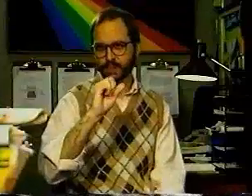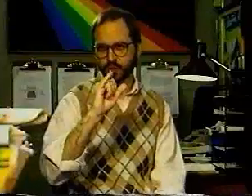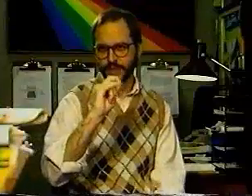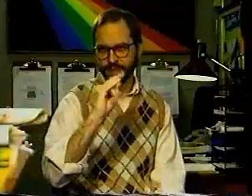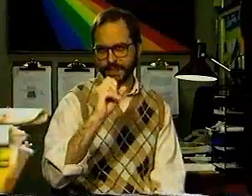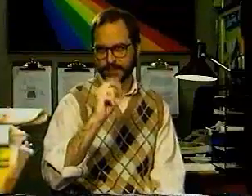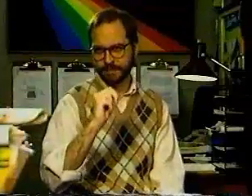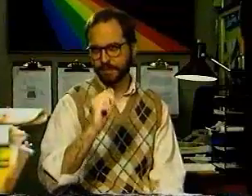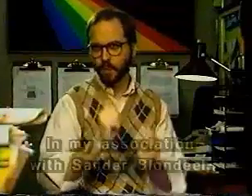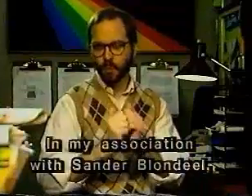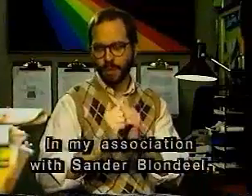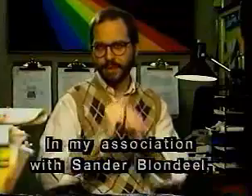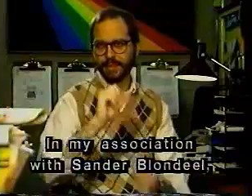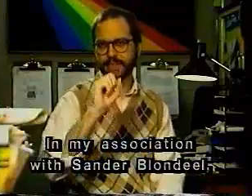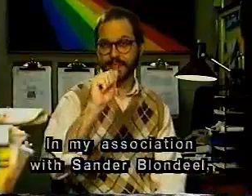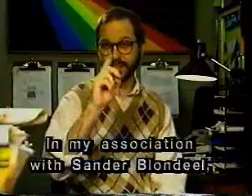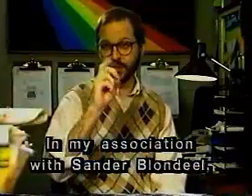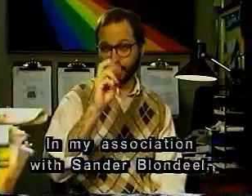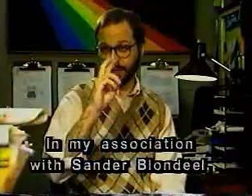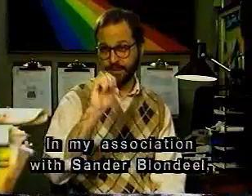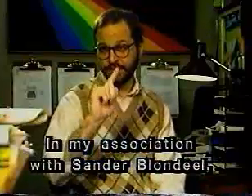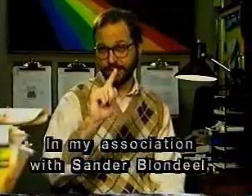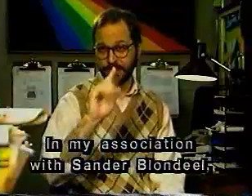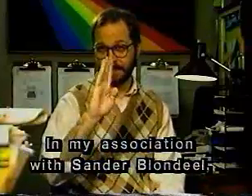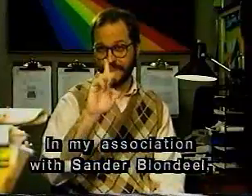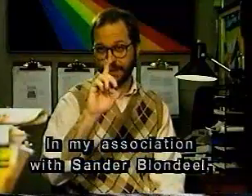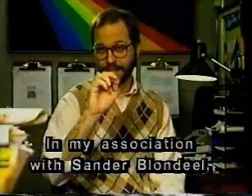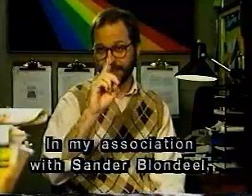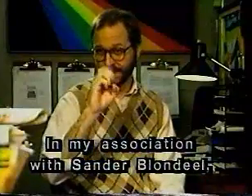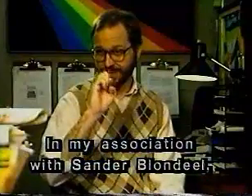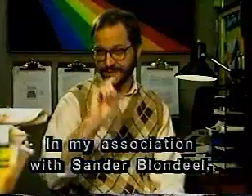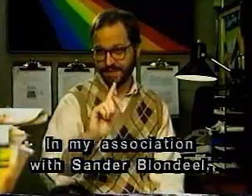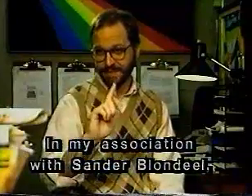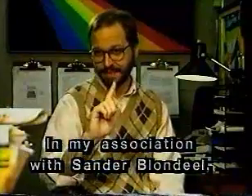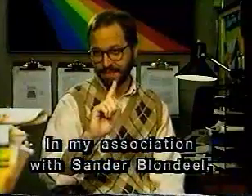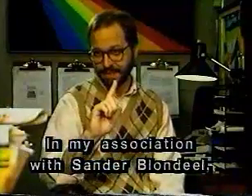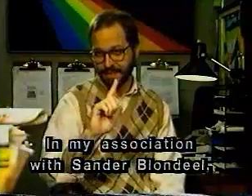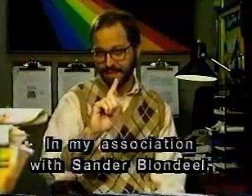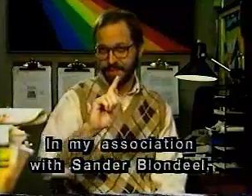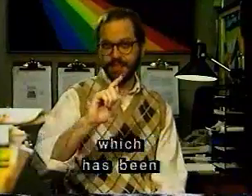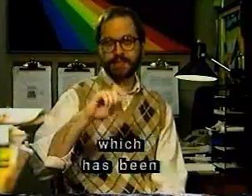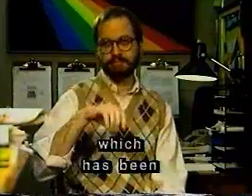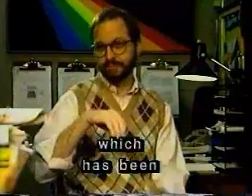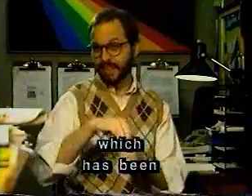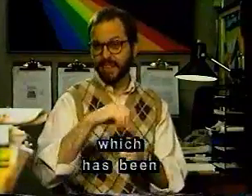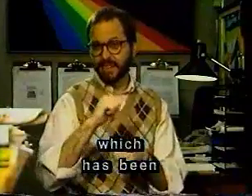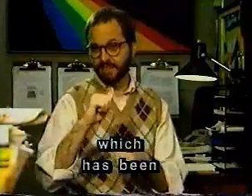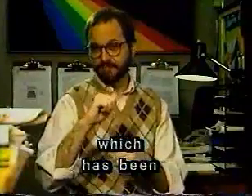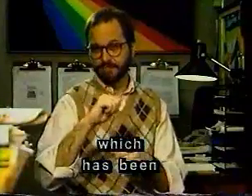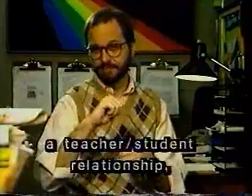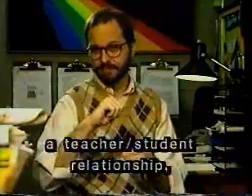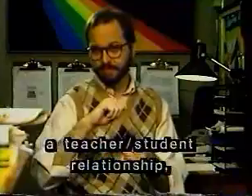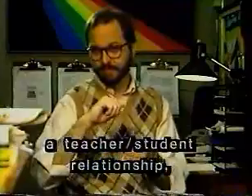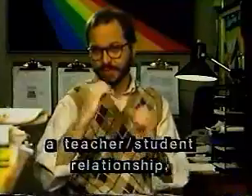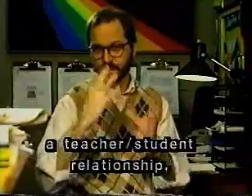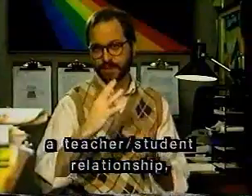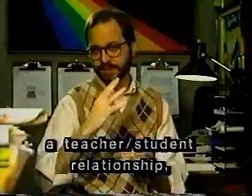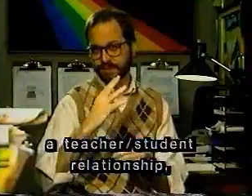In my association with Sander Blondiel, which has been a teacher-student relationship,